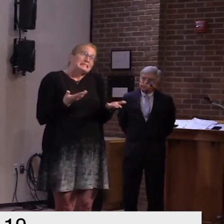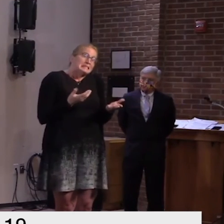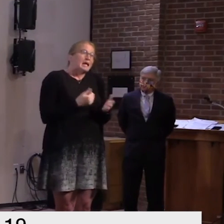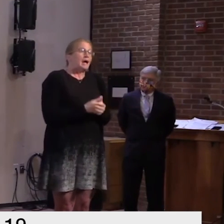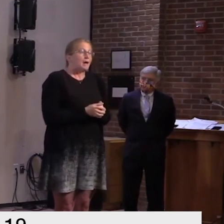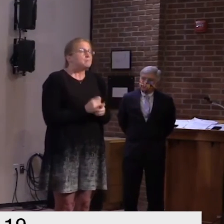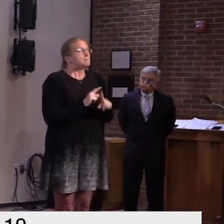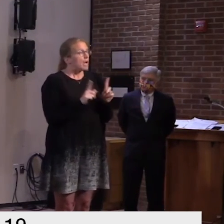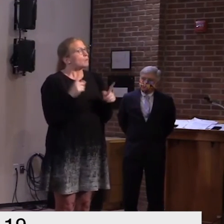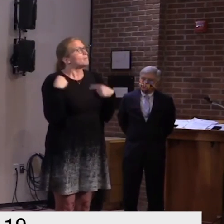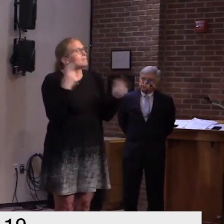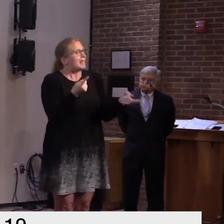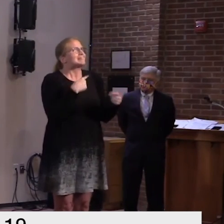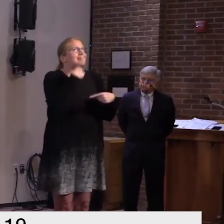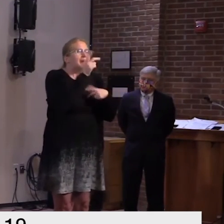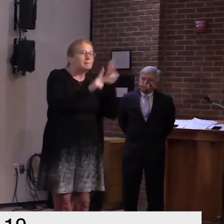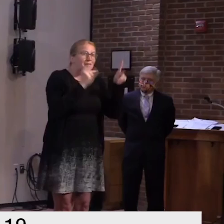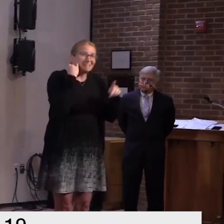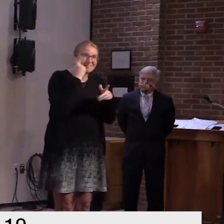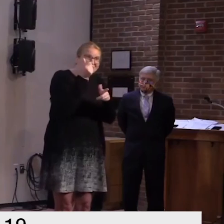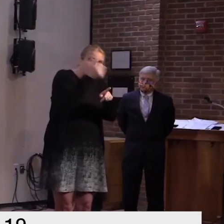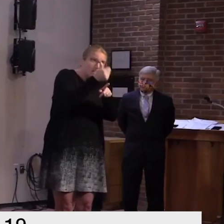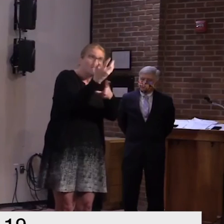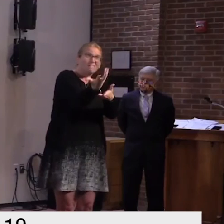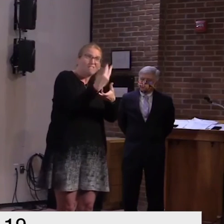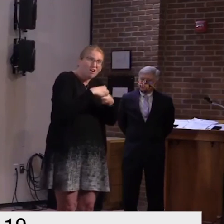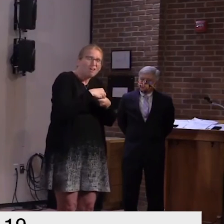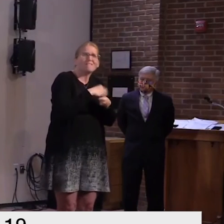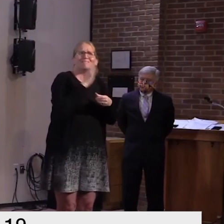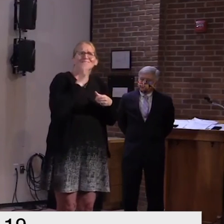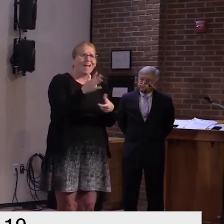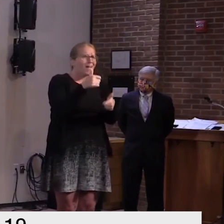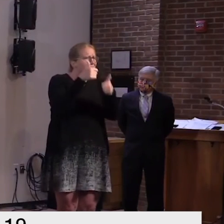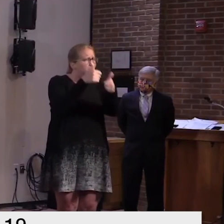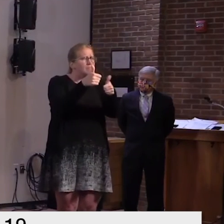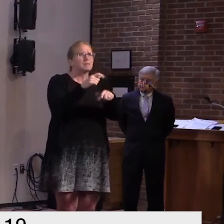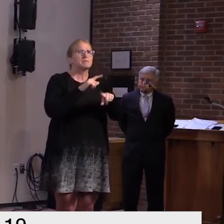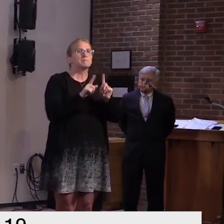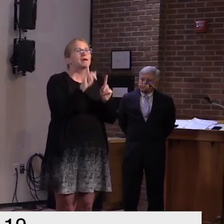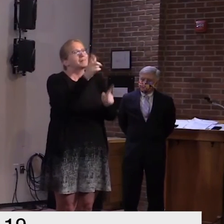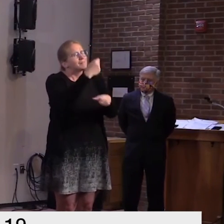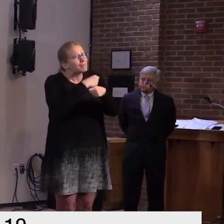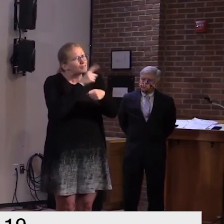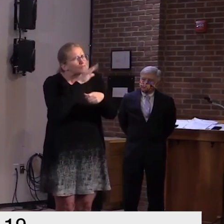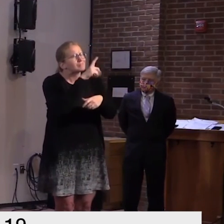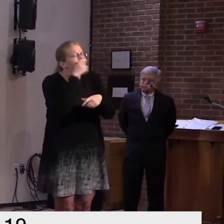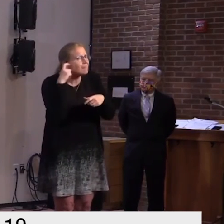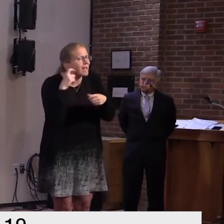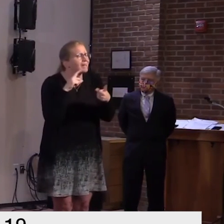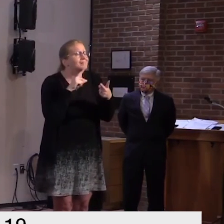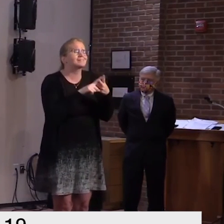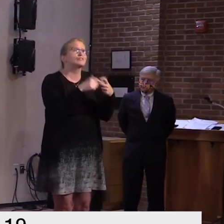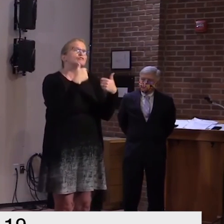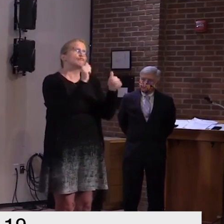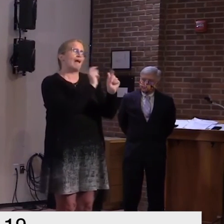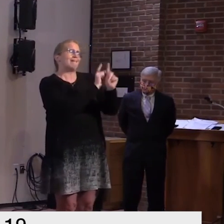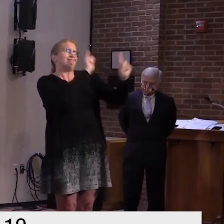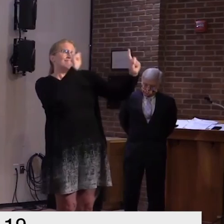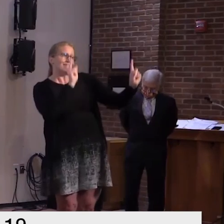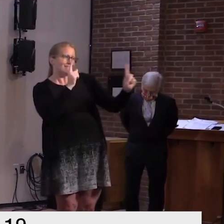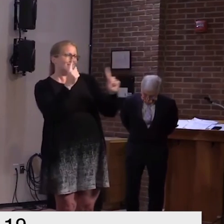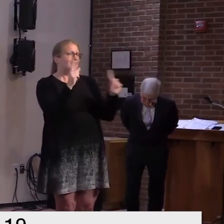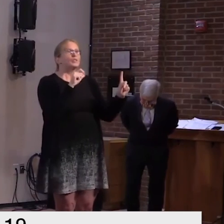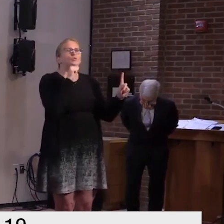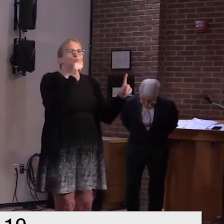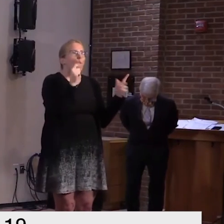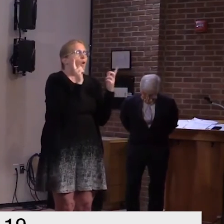make sure that you're wearing some facial covering as well as trying to keep as distant as possible don't don't